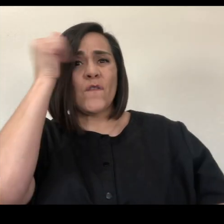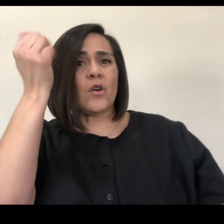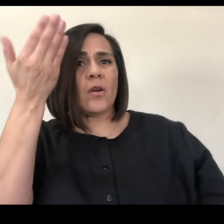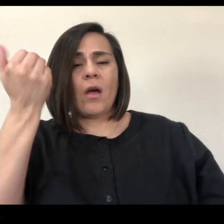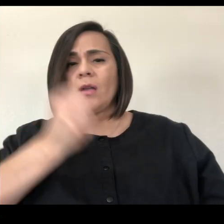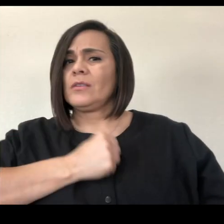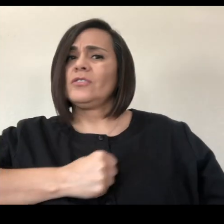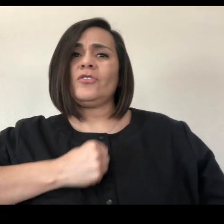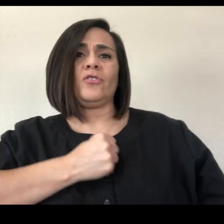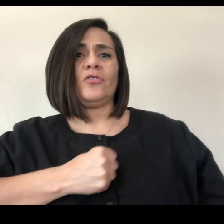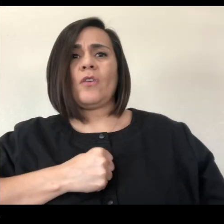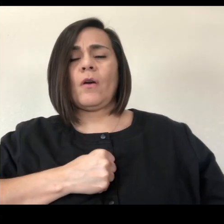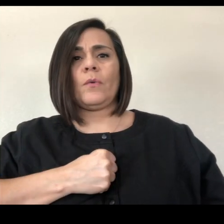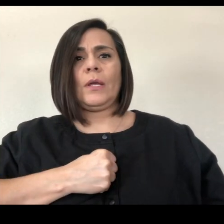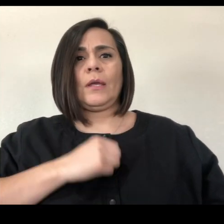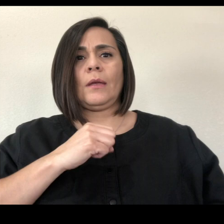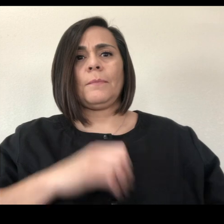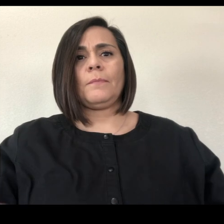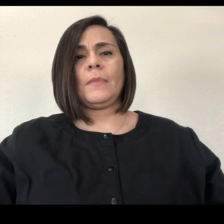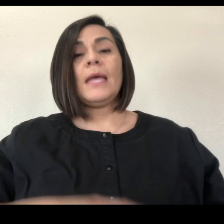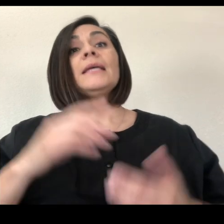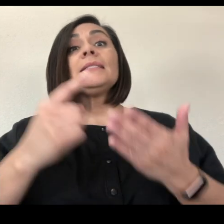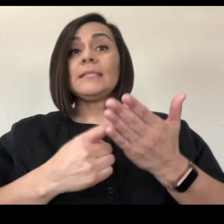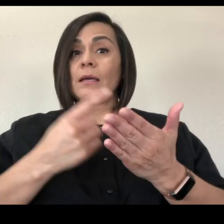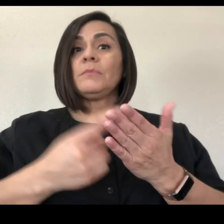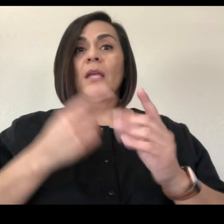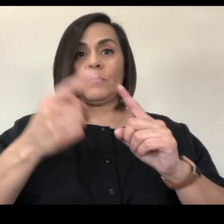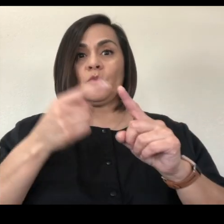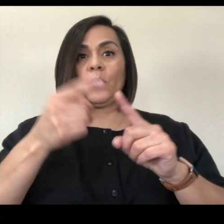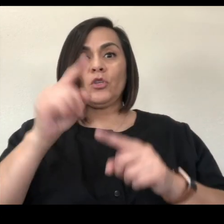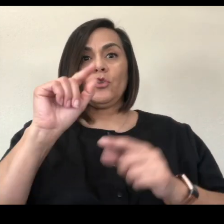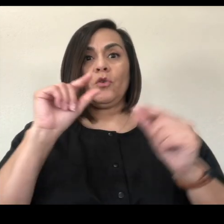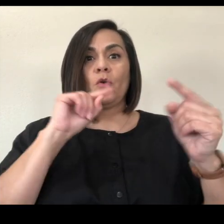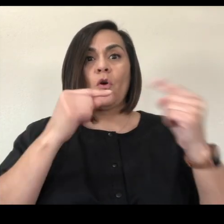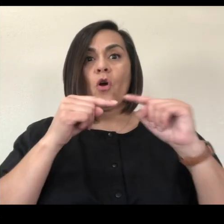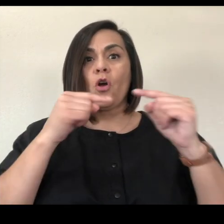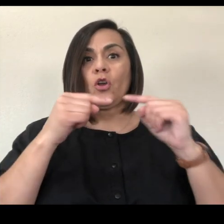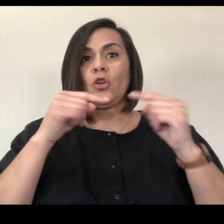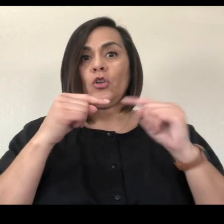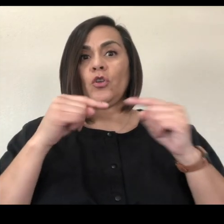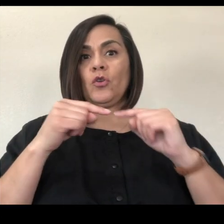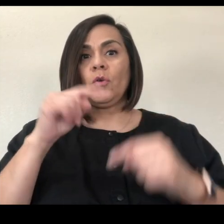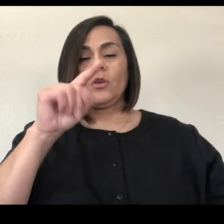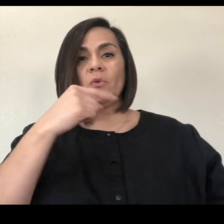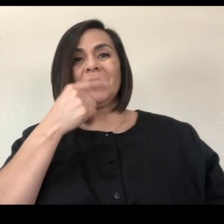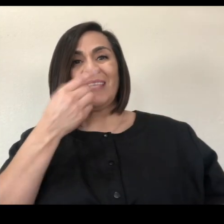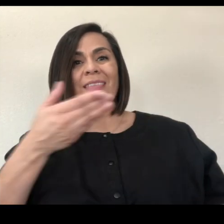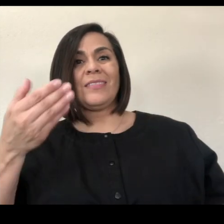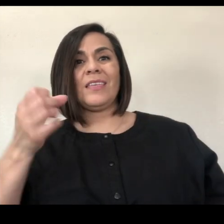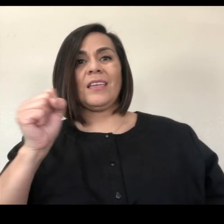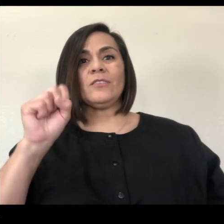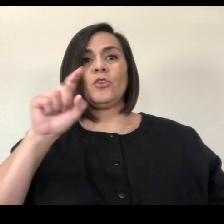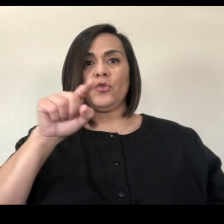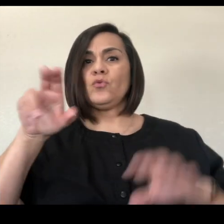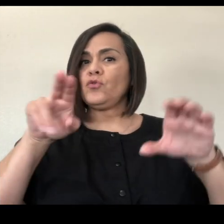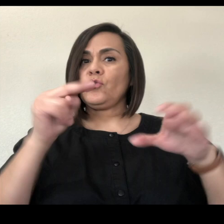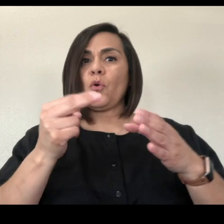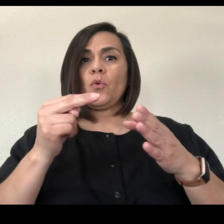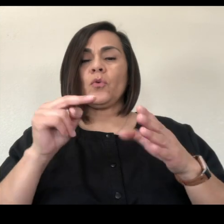Sometimes when you argue, you say things you don't really mean. It's important to apologize and to say you're